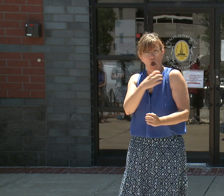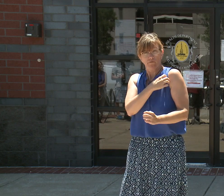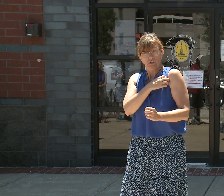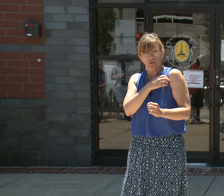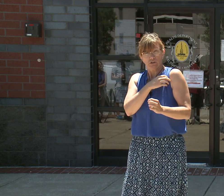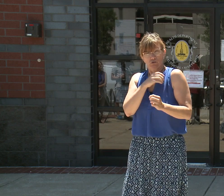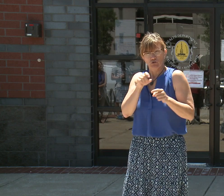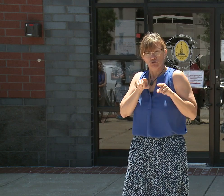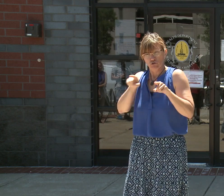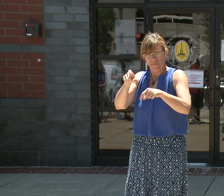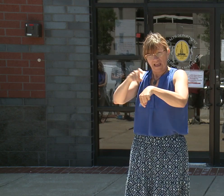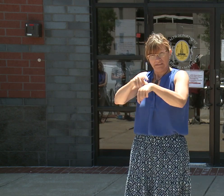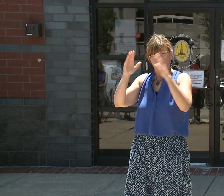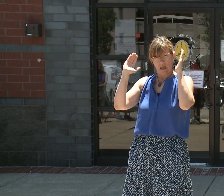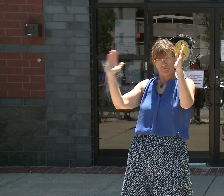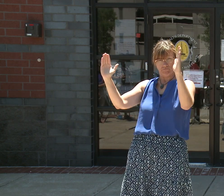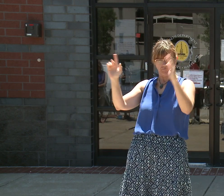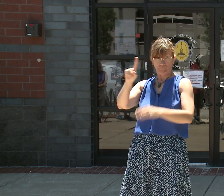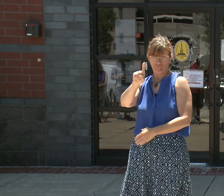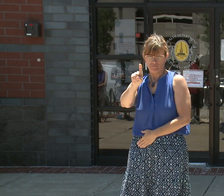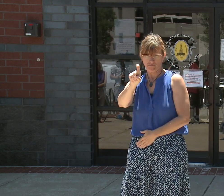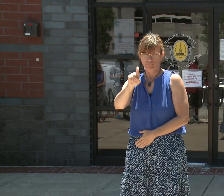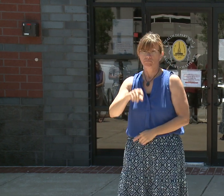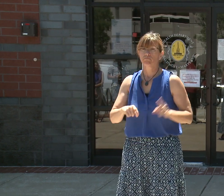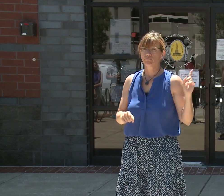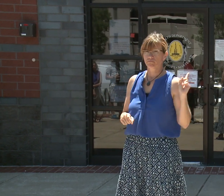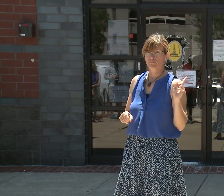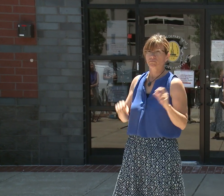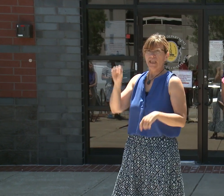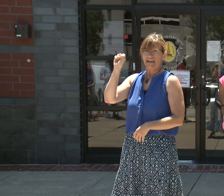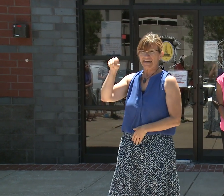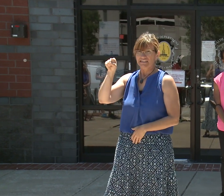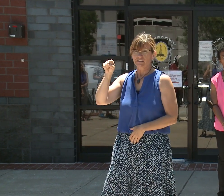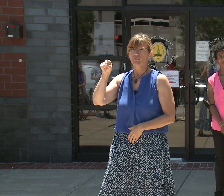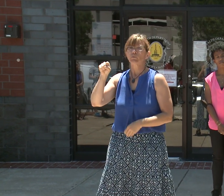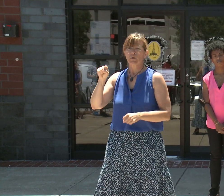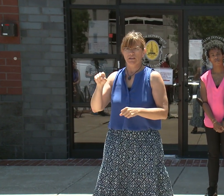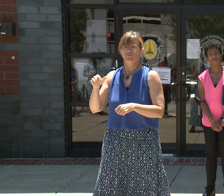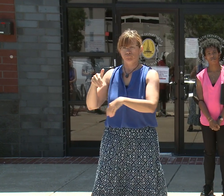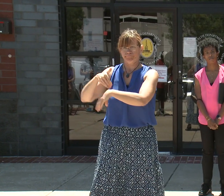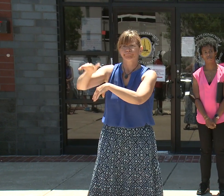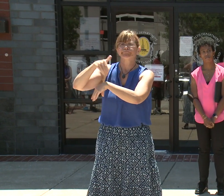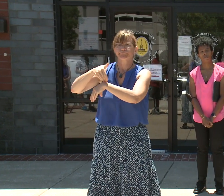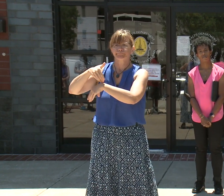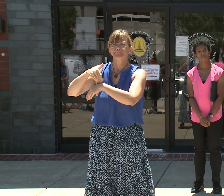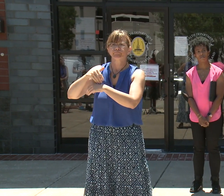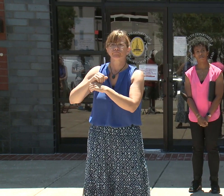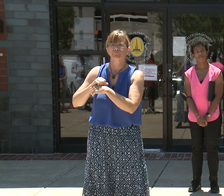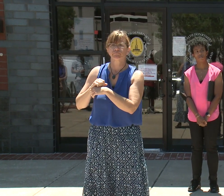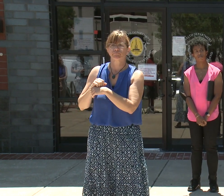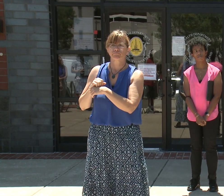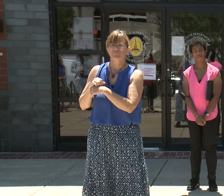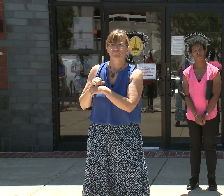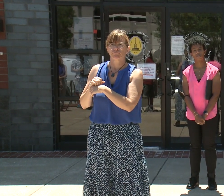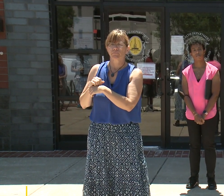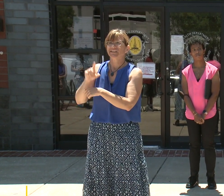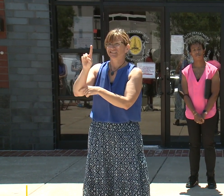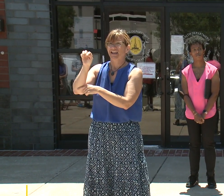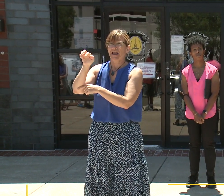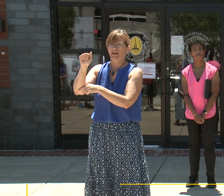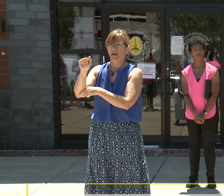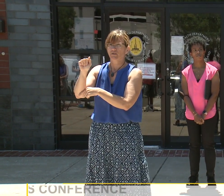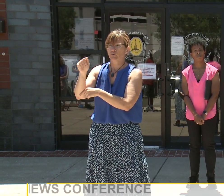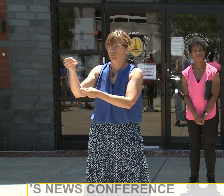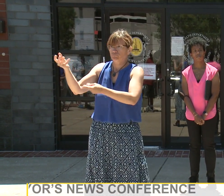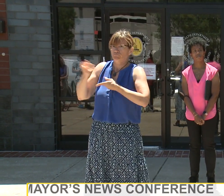Well, the answer to that is yes. We use data to influence and to inform our deployment. So